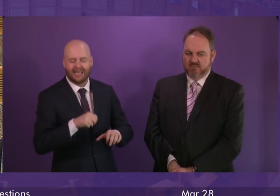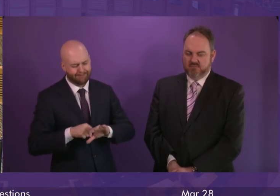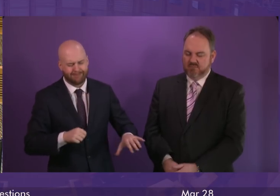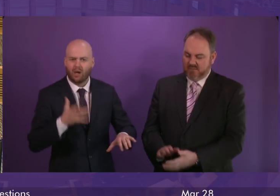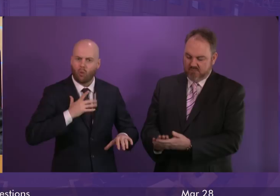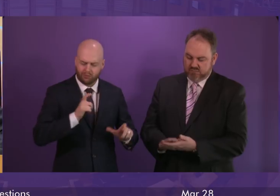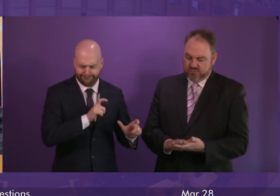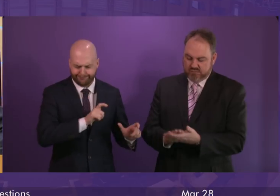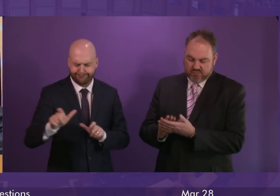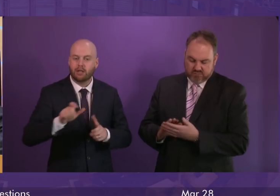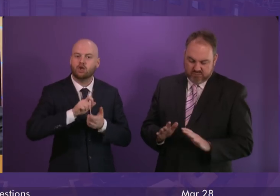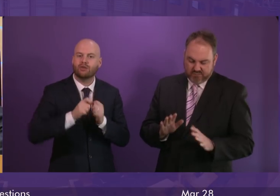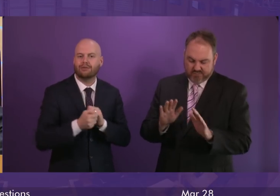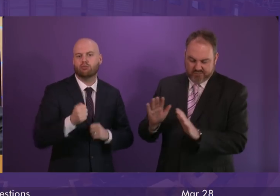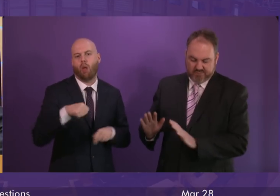wants to see.